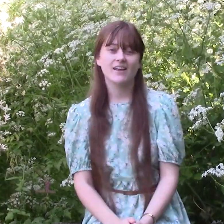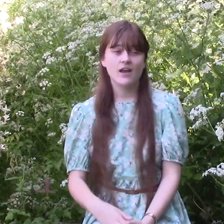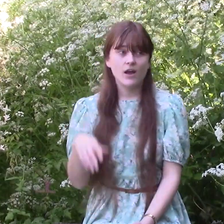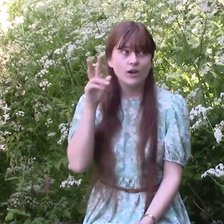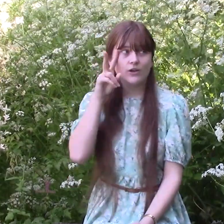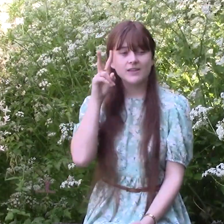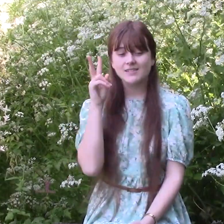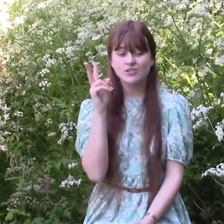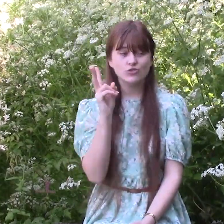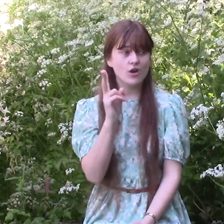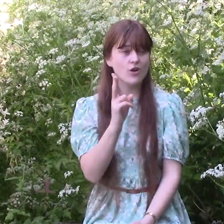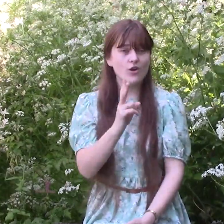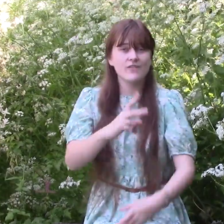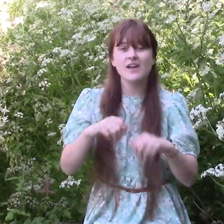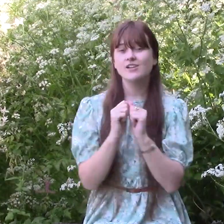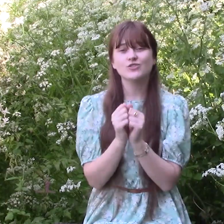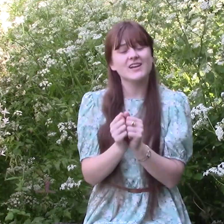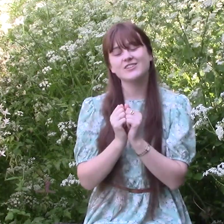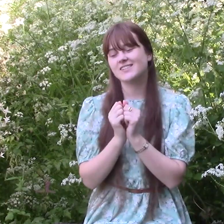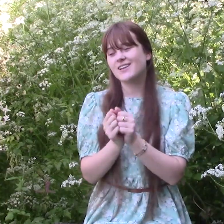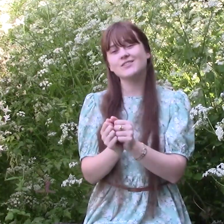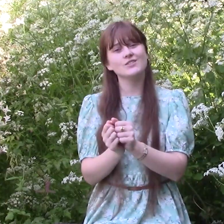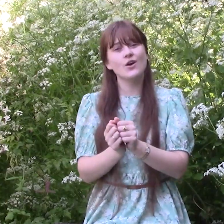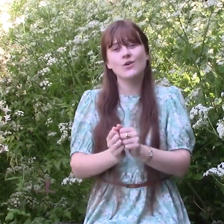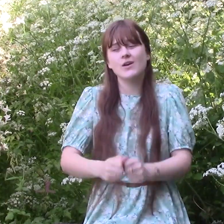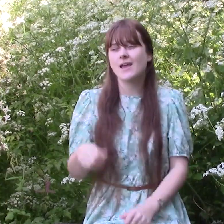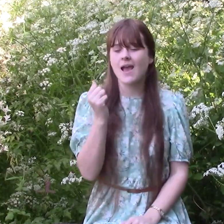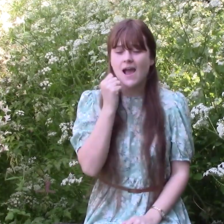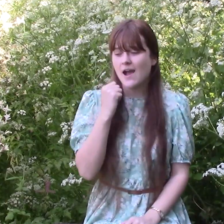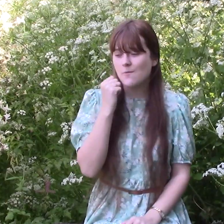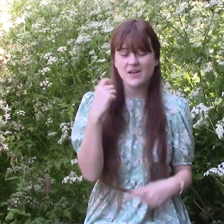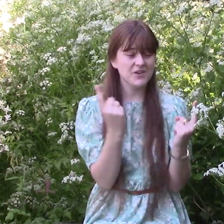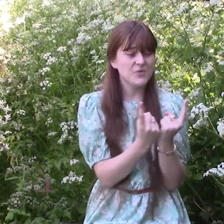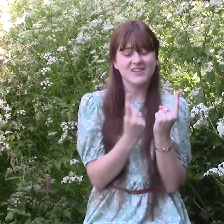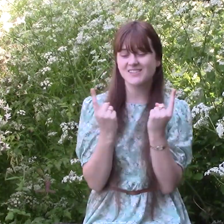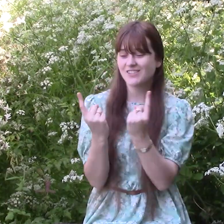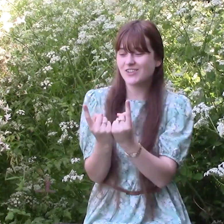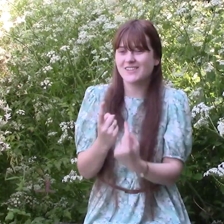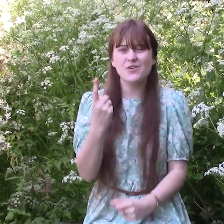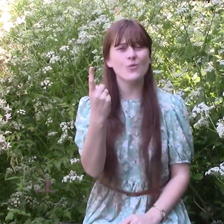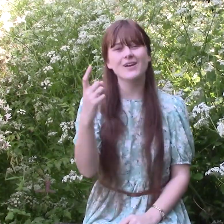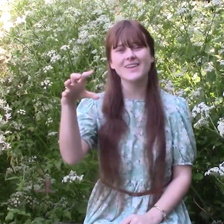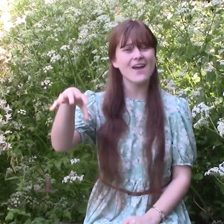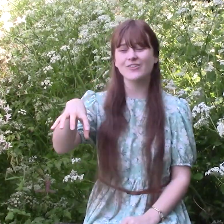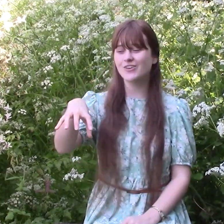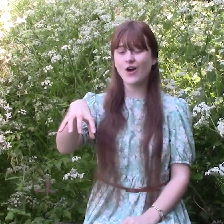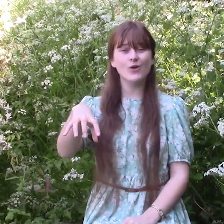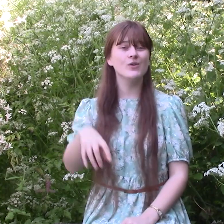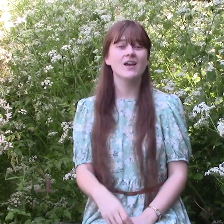Look at this trove, treasure sun-toed How many wonders can one cavern hold?